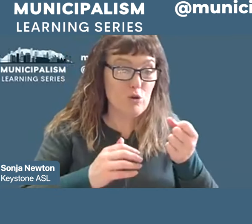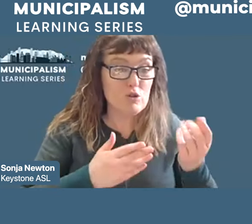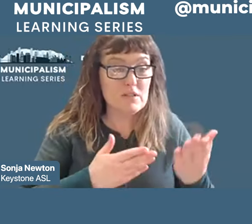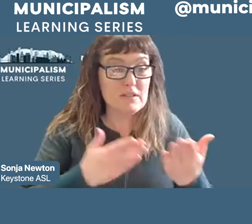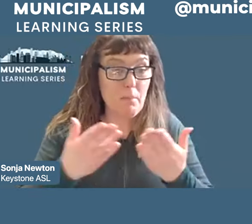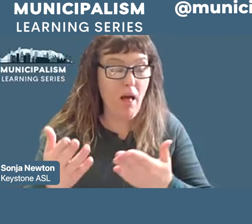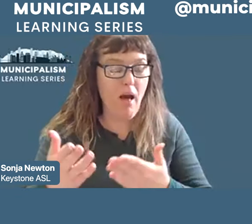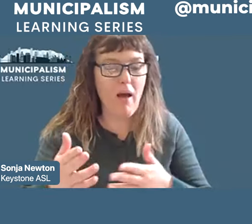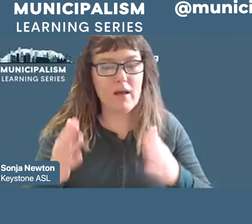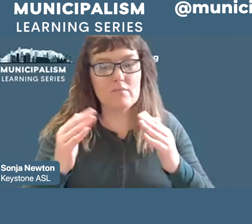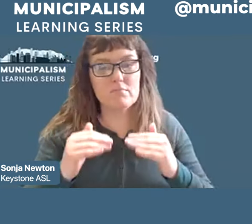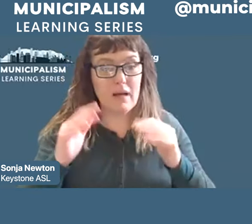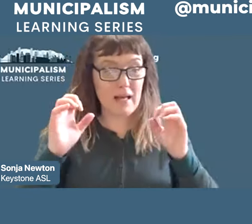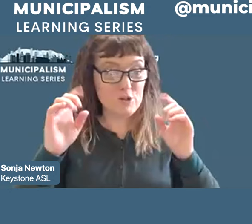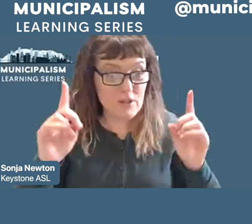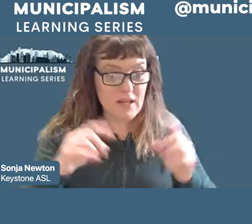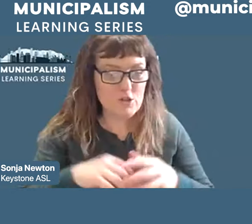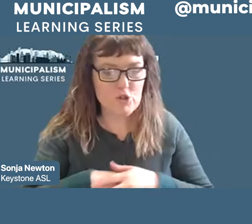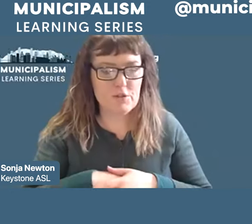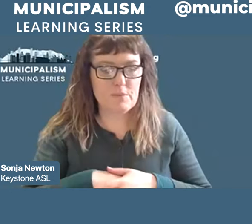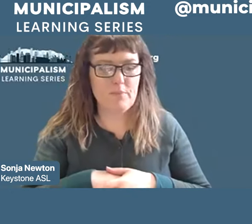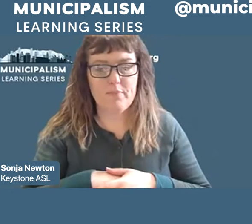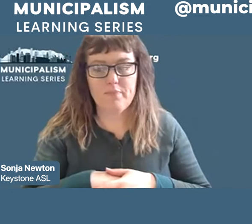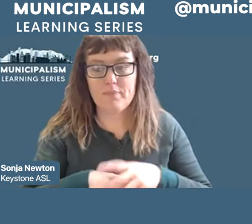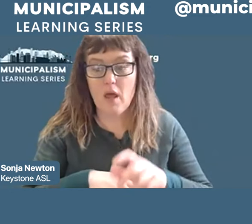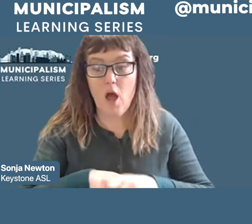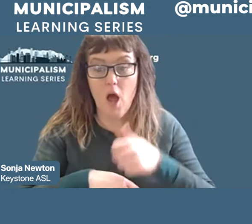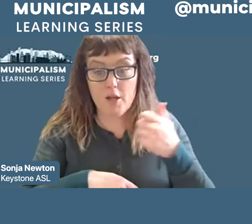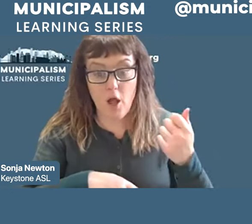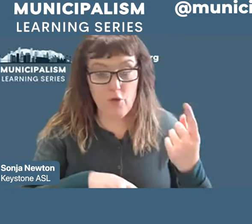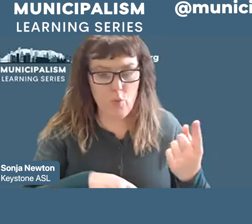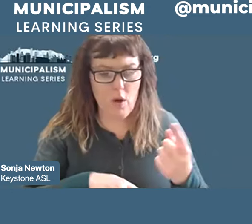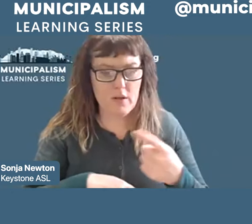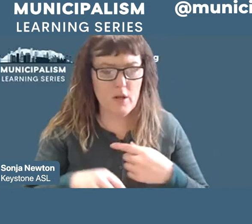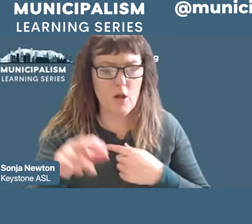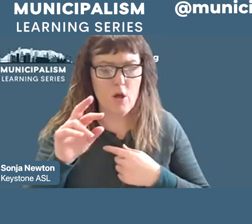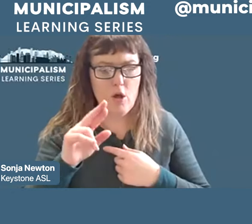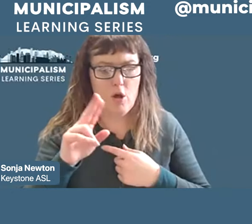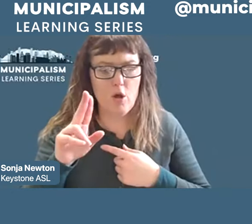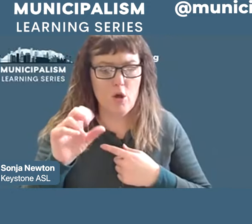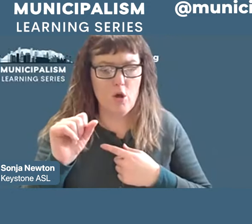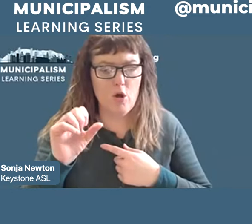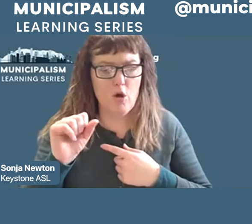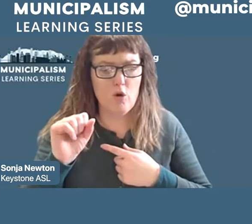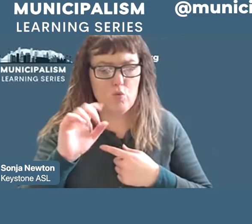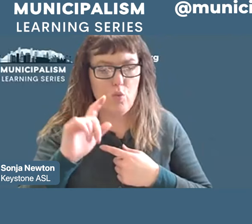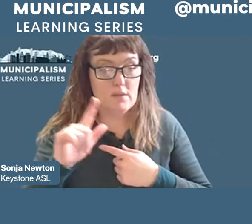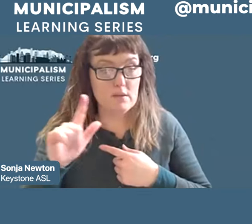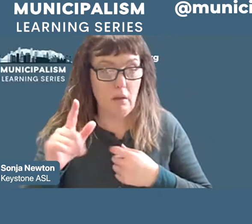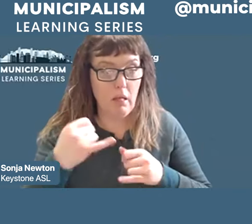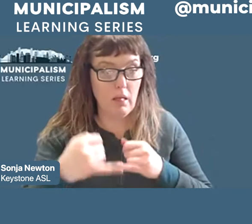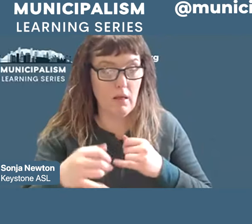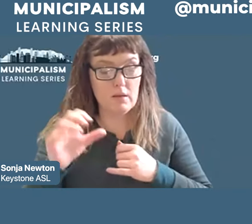Russell Smart was another leading British municipal socialist who made a similar point in